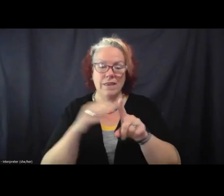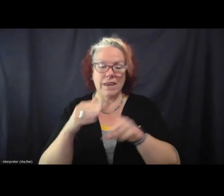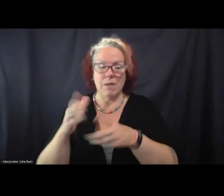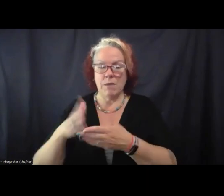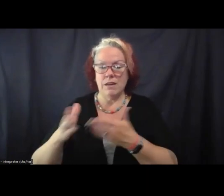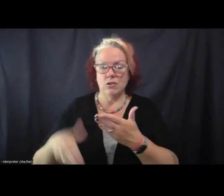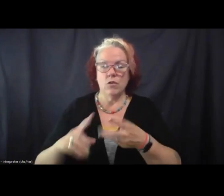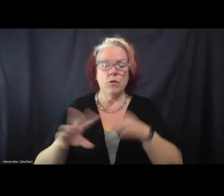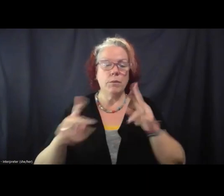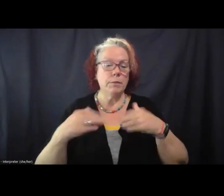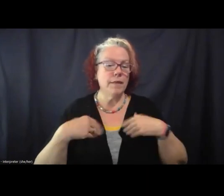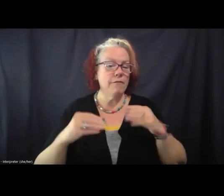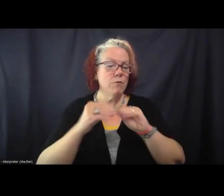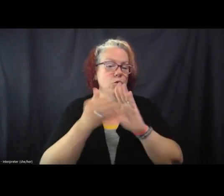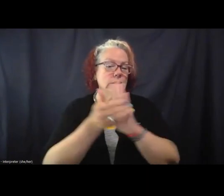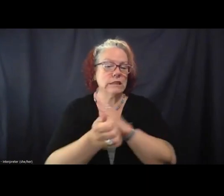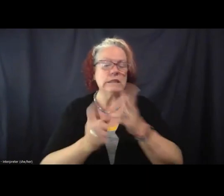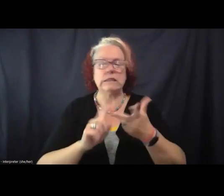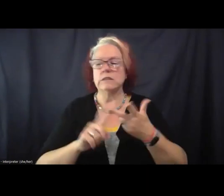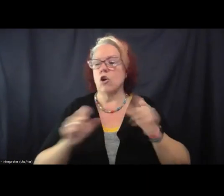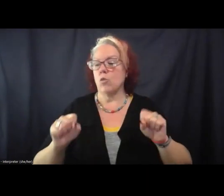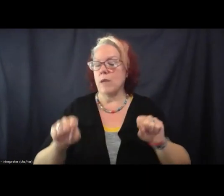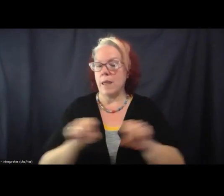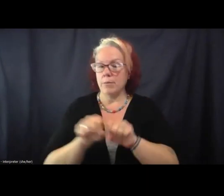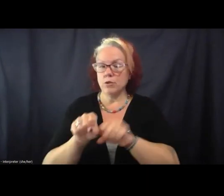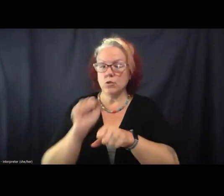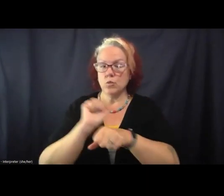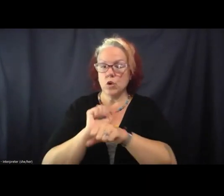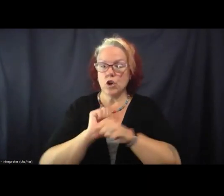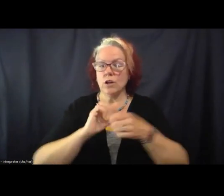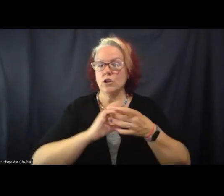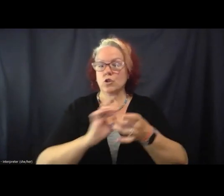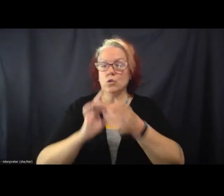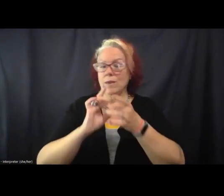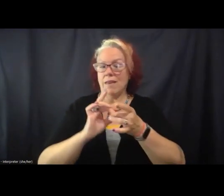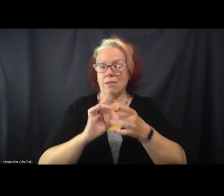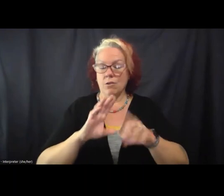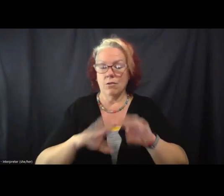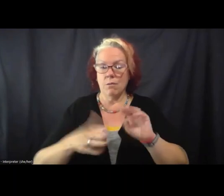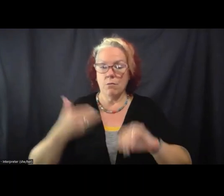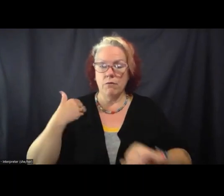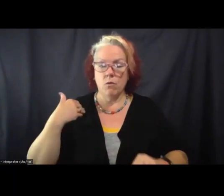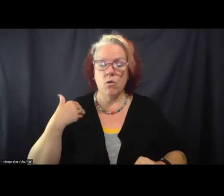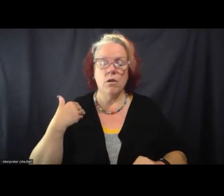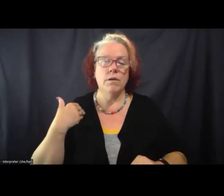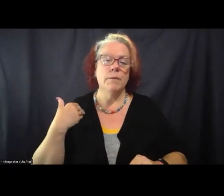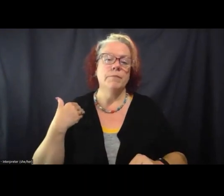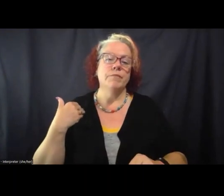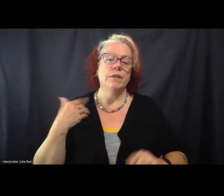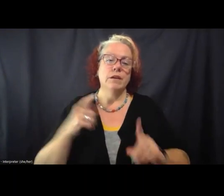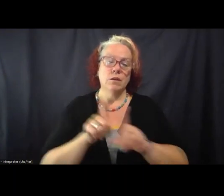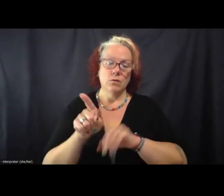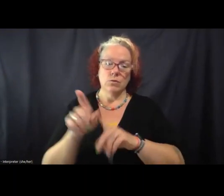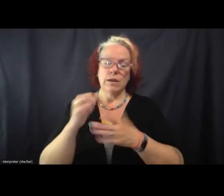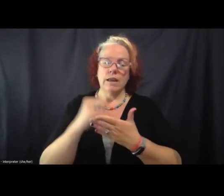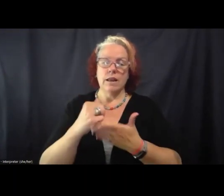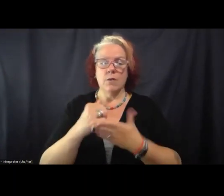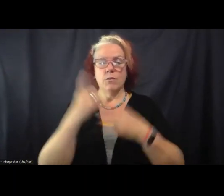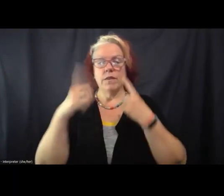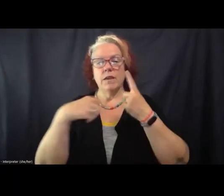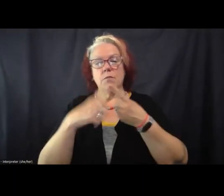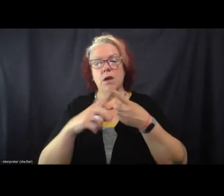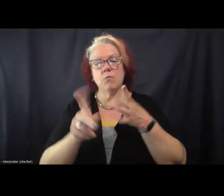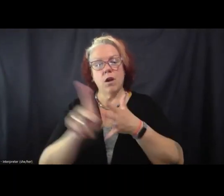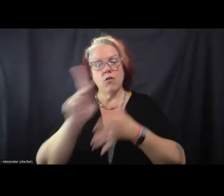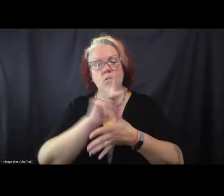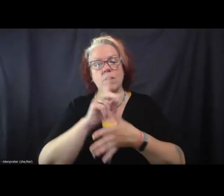Are we better able to work together than we were before, right? And I think that can also help with thinking about priorities because